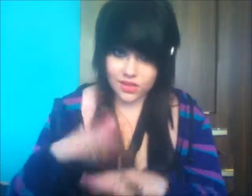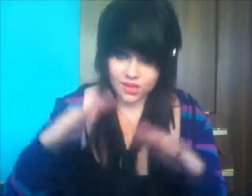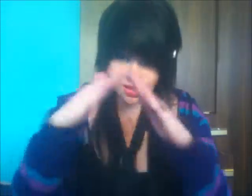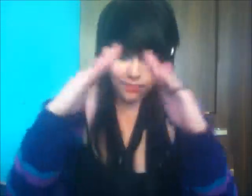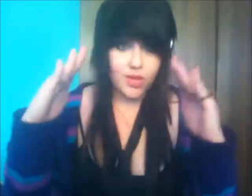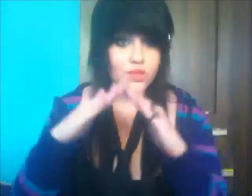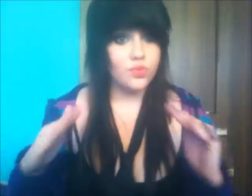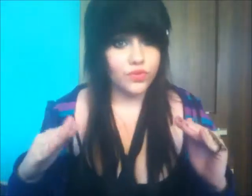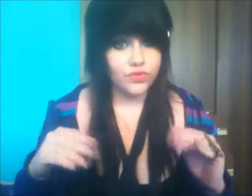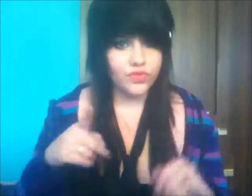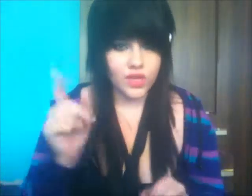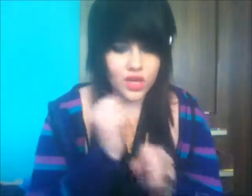I'm on the roof